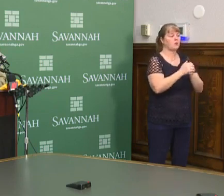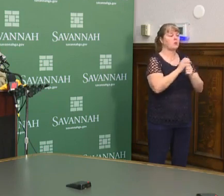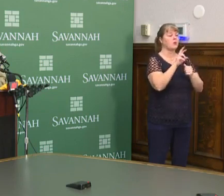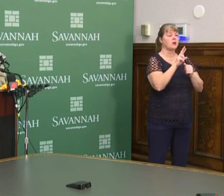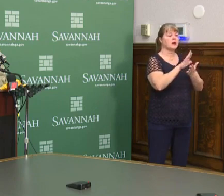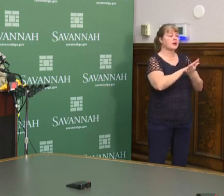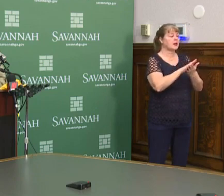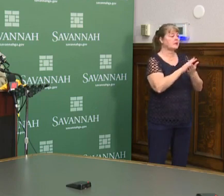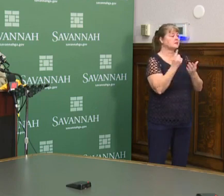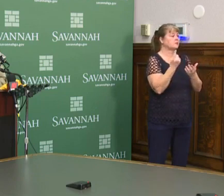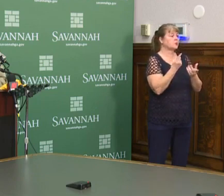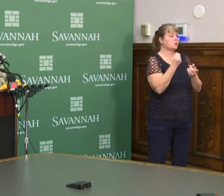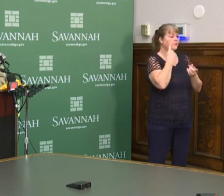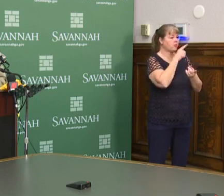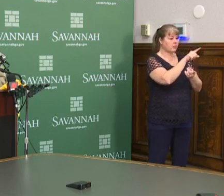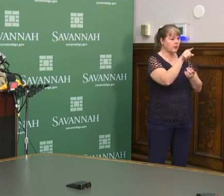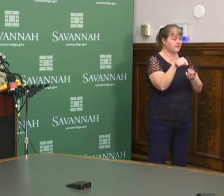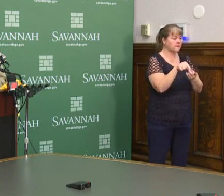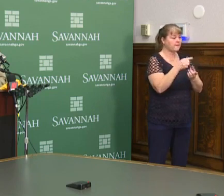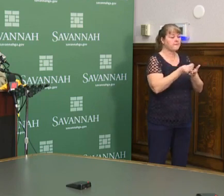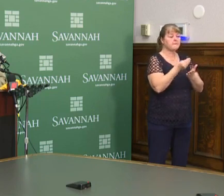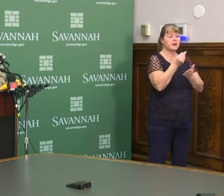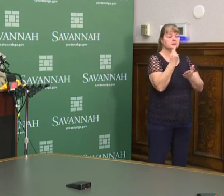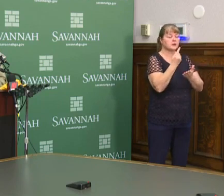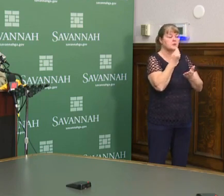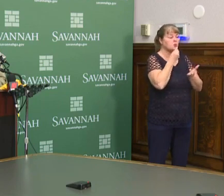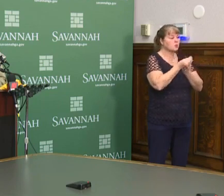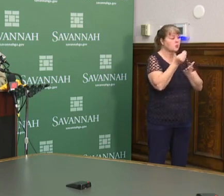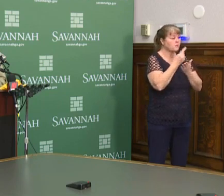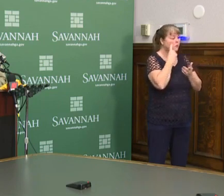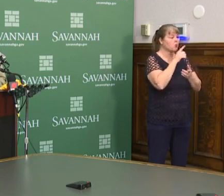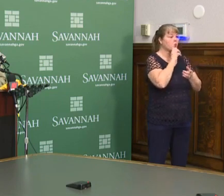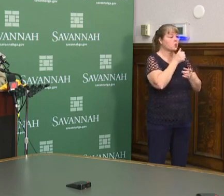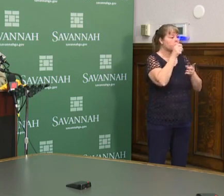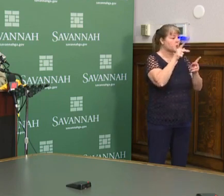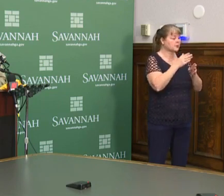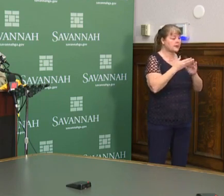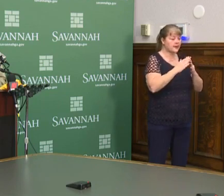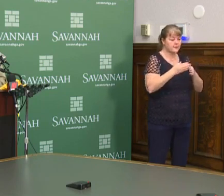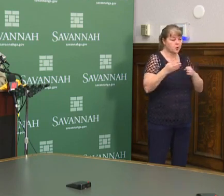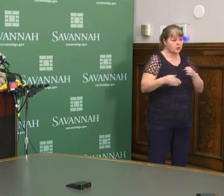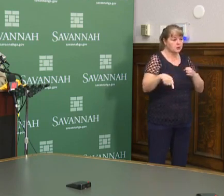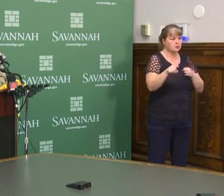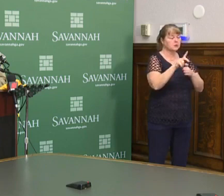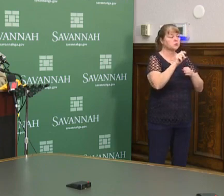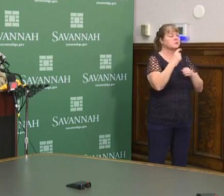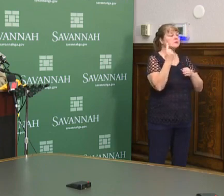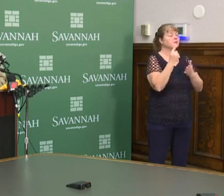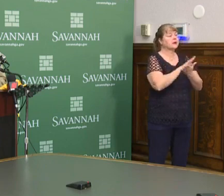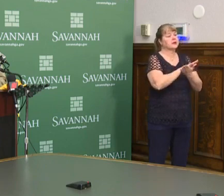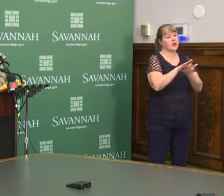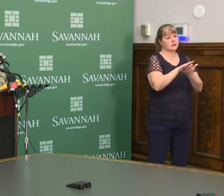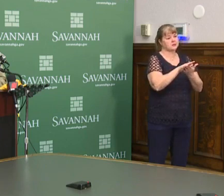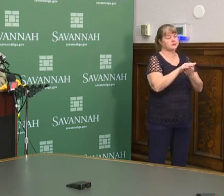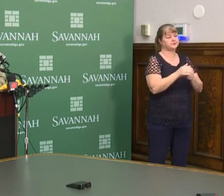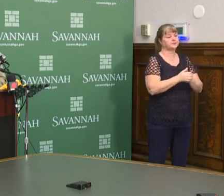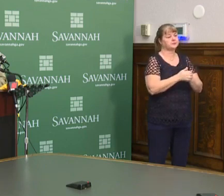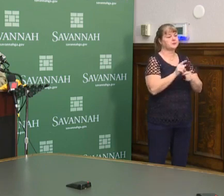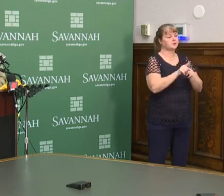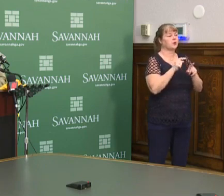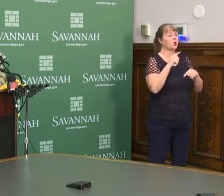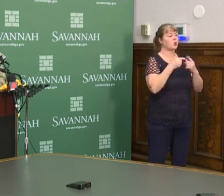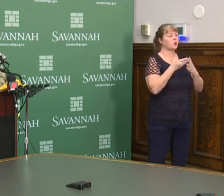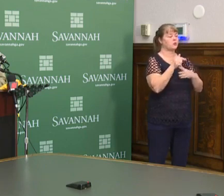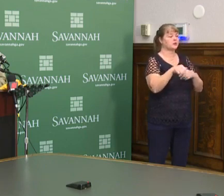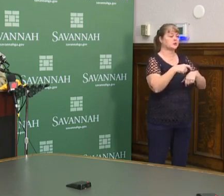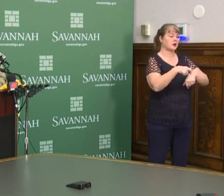a kind gesture, purchasing groceries for an elderly neighbor, but do something nice as we go